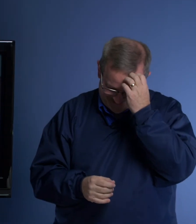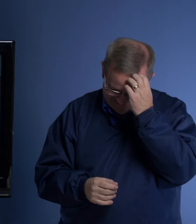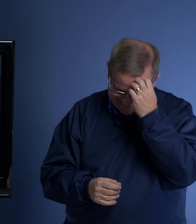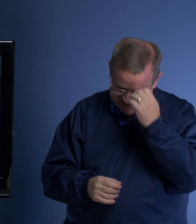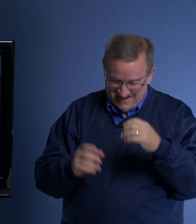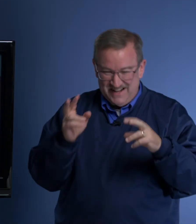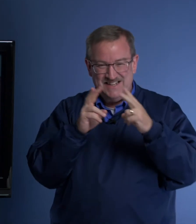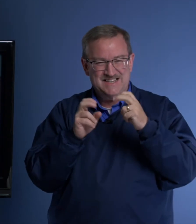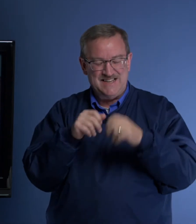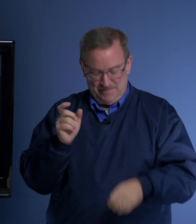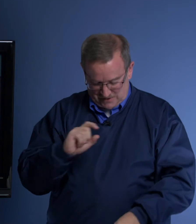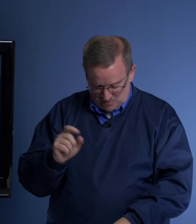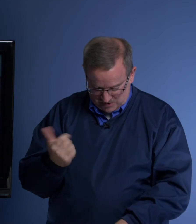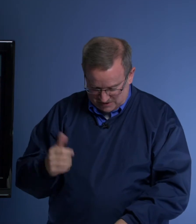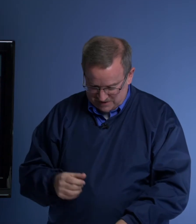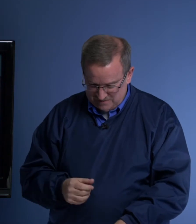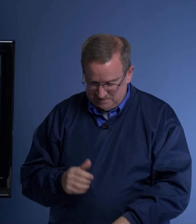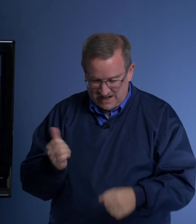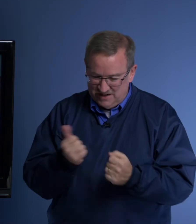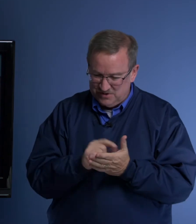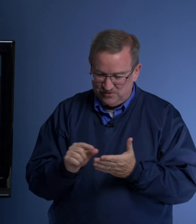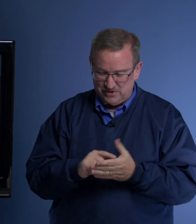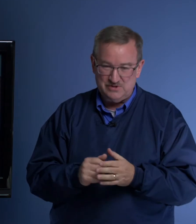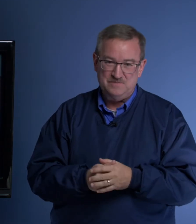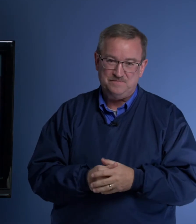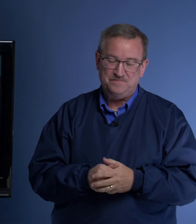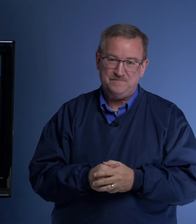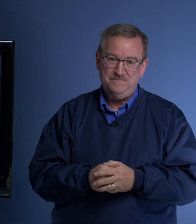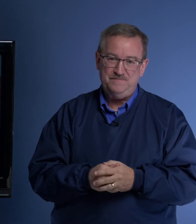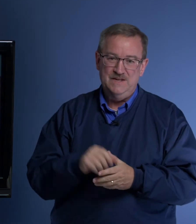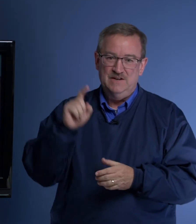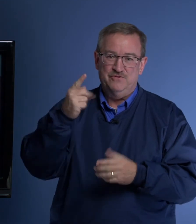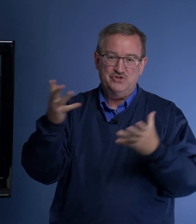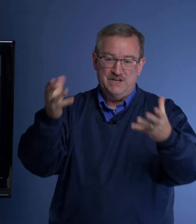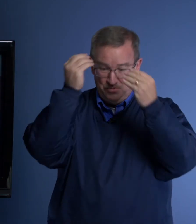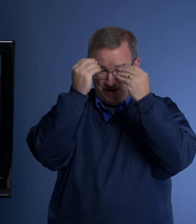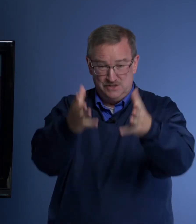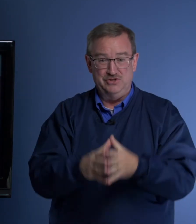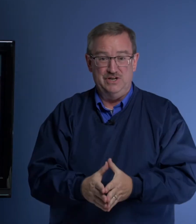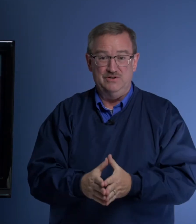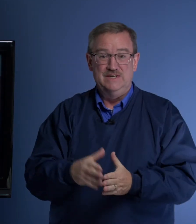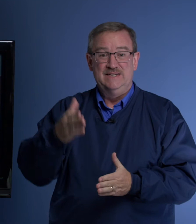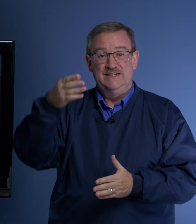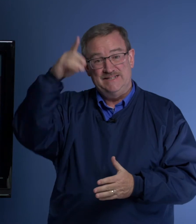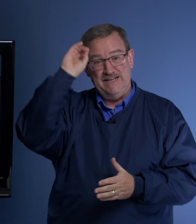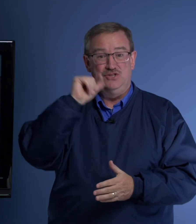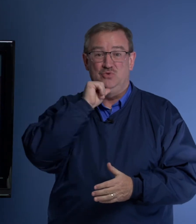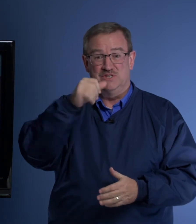Now, let's examine some words here. I love this verse. First thing I want to let you know, Daniel was